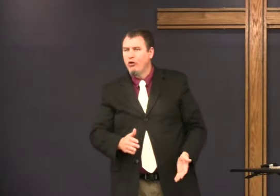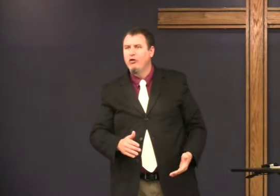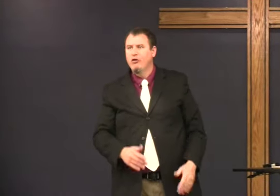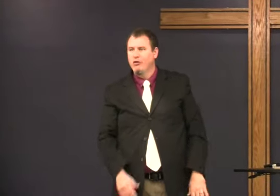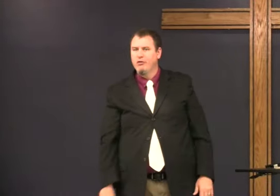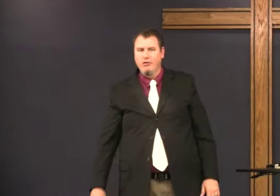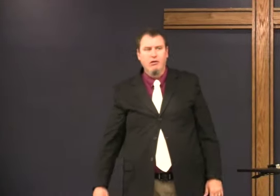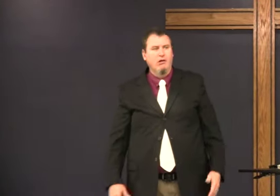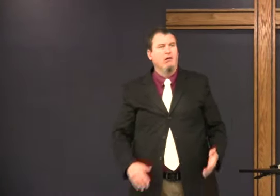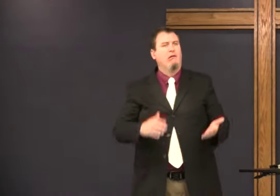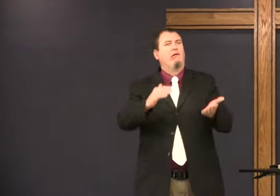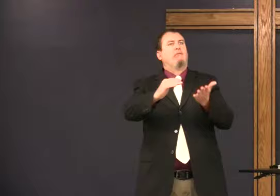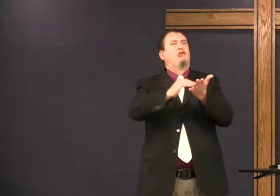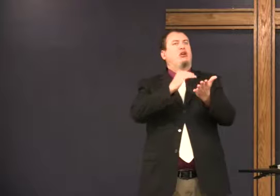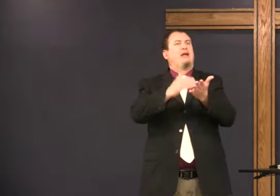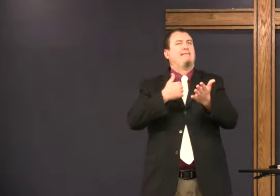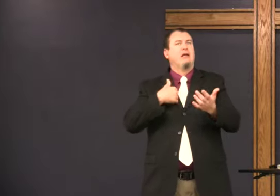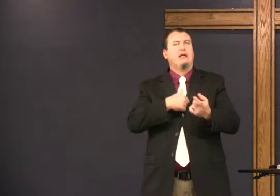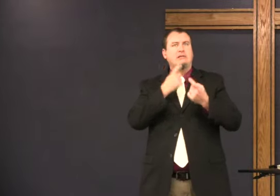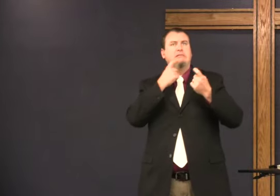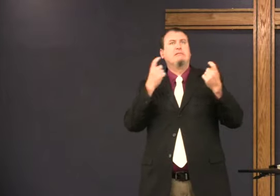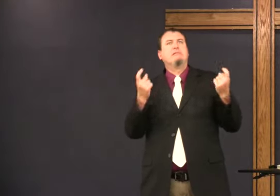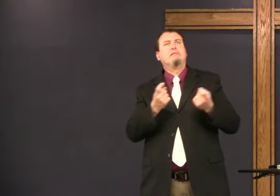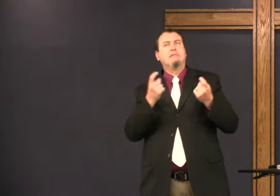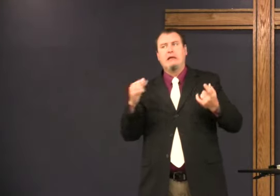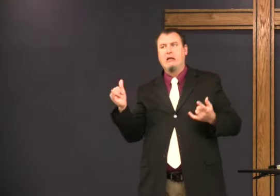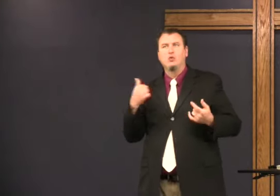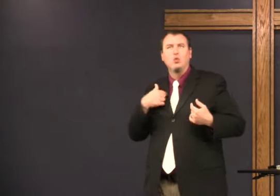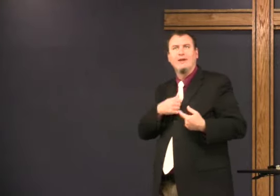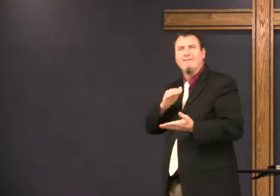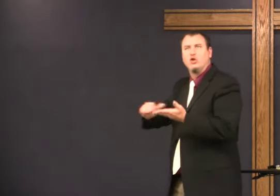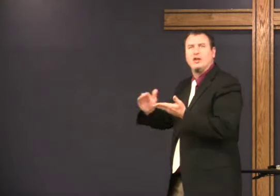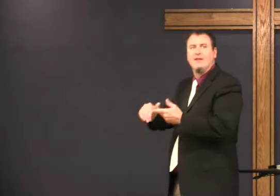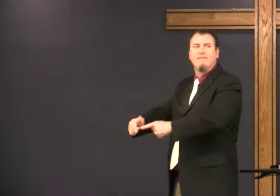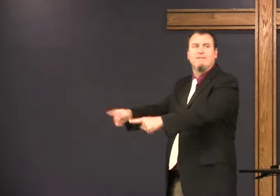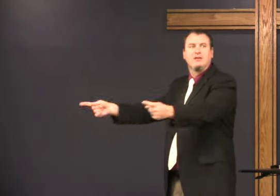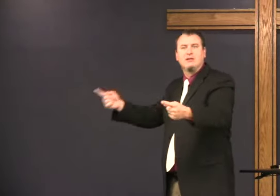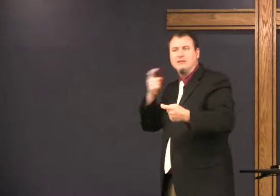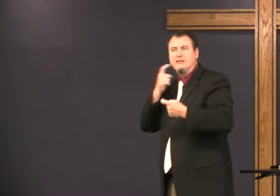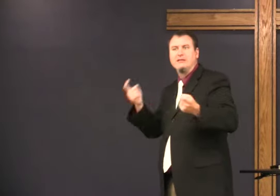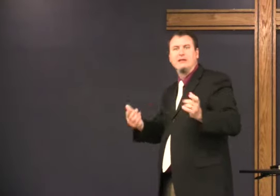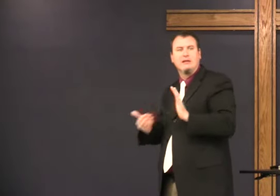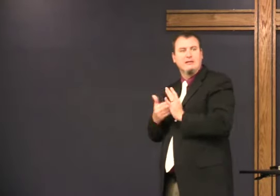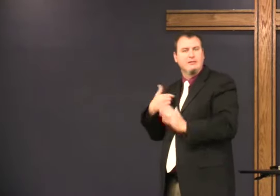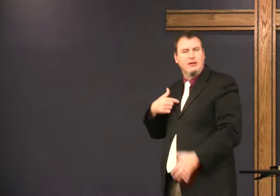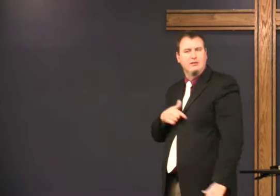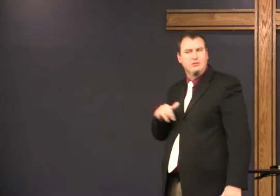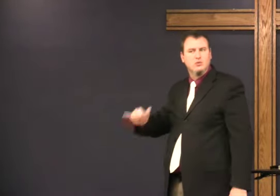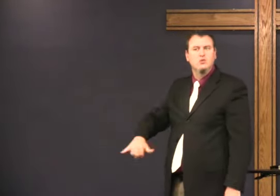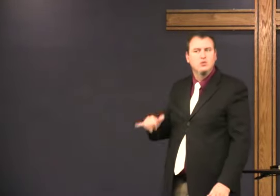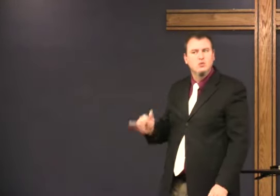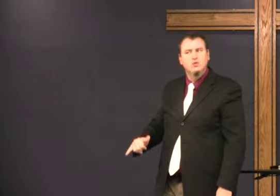the Lord's prayer forgive us our sins as we forgive those who sin against us